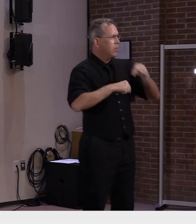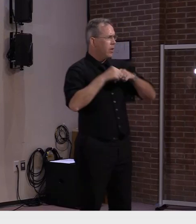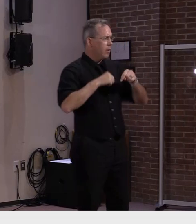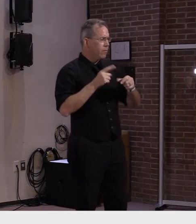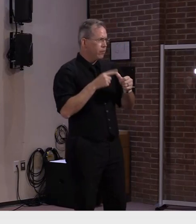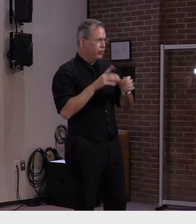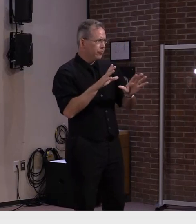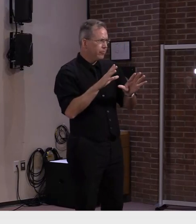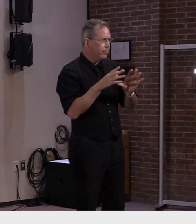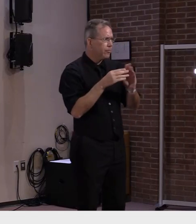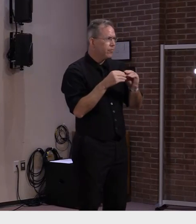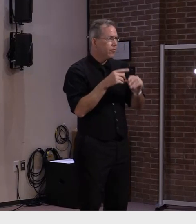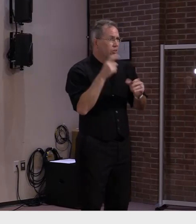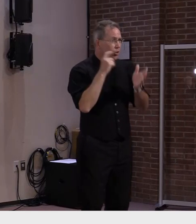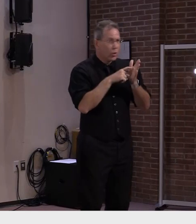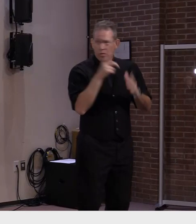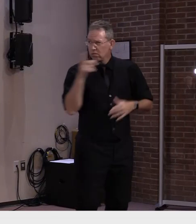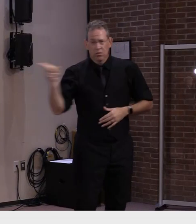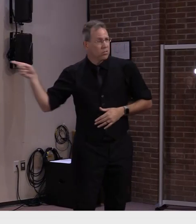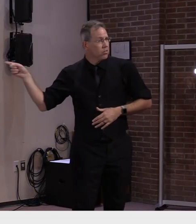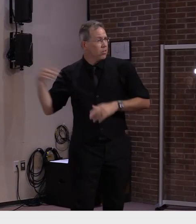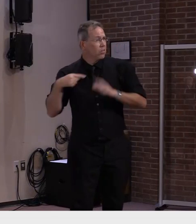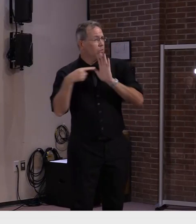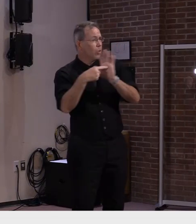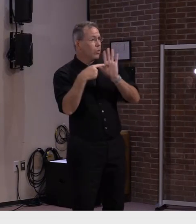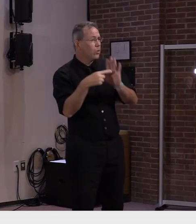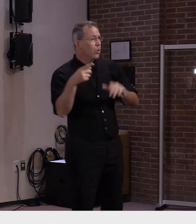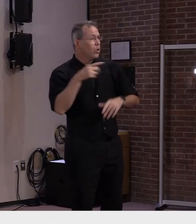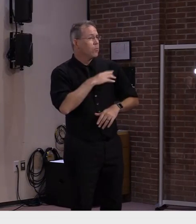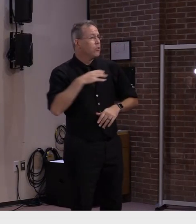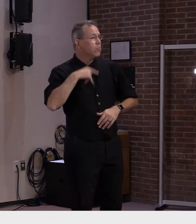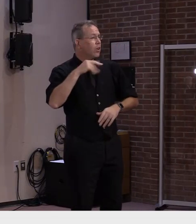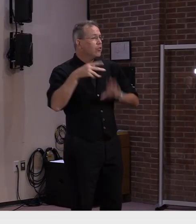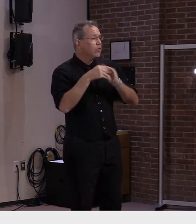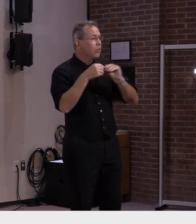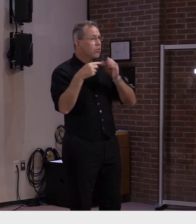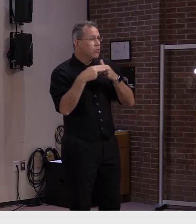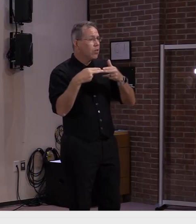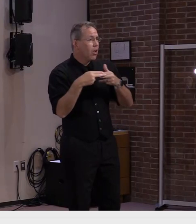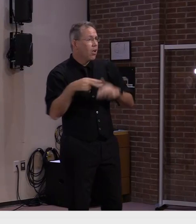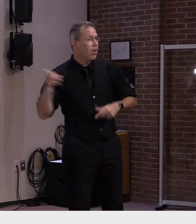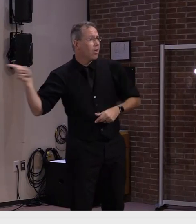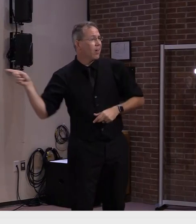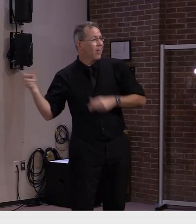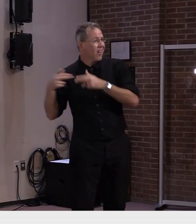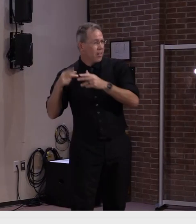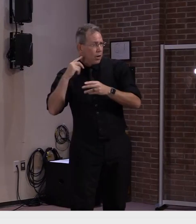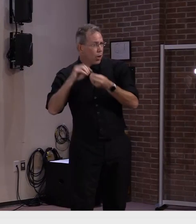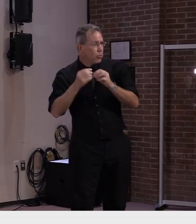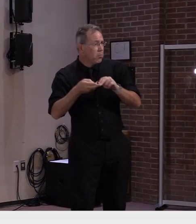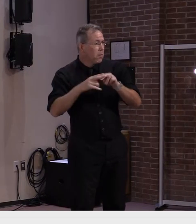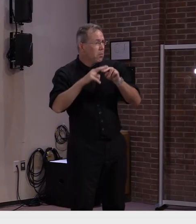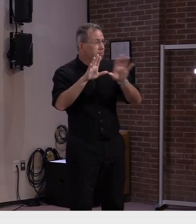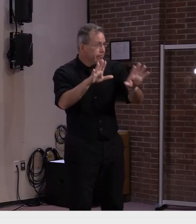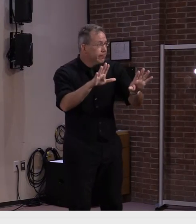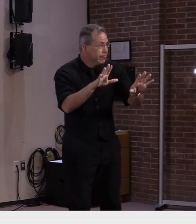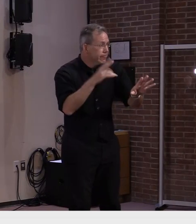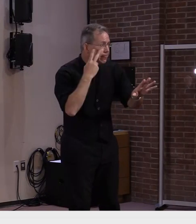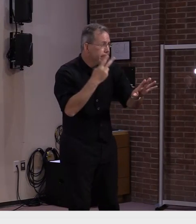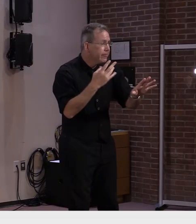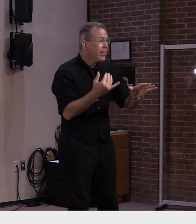in in number of cases but we've also seen a demand in testing for some parts of the state